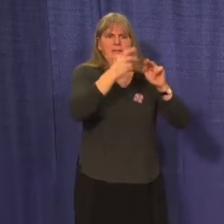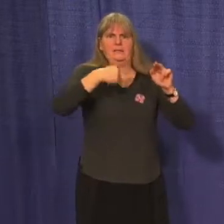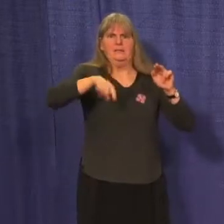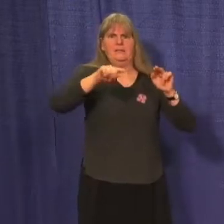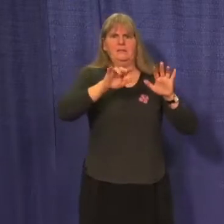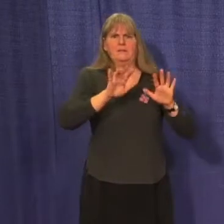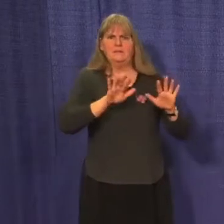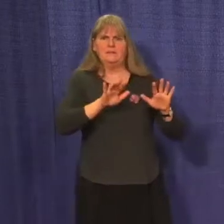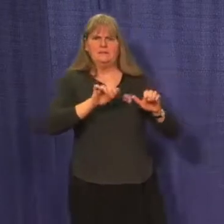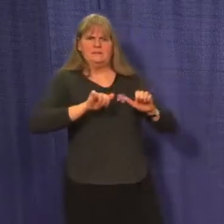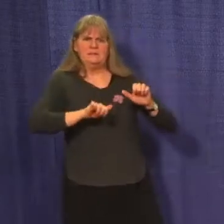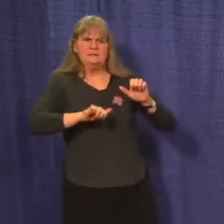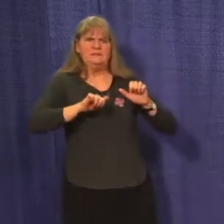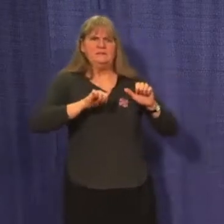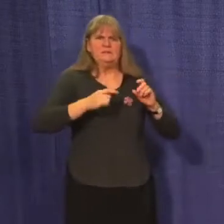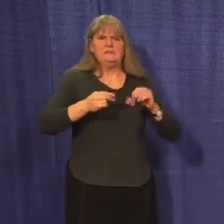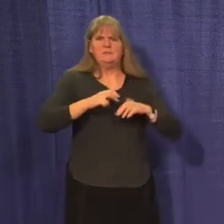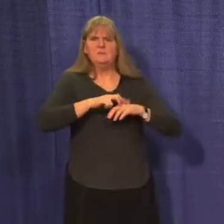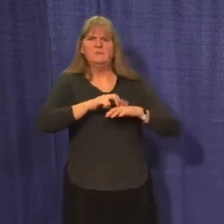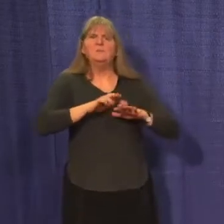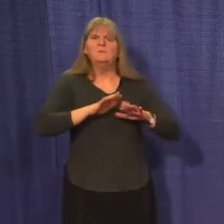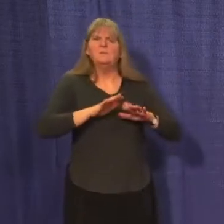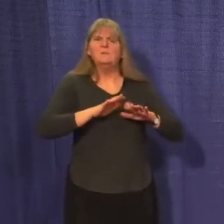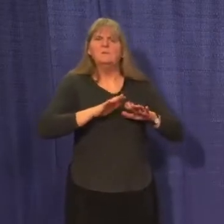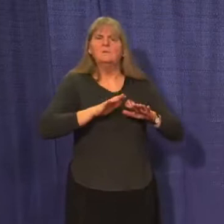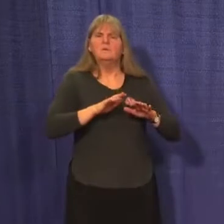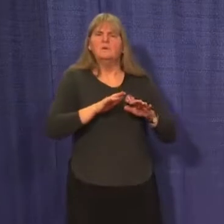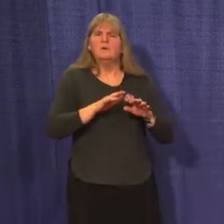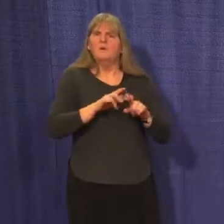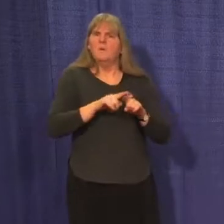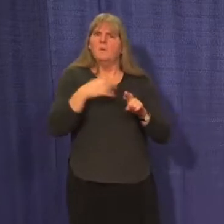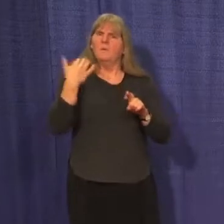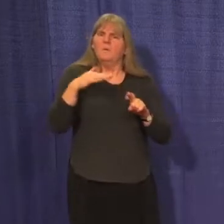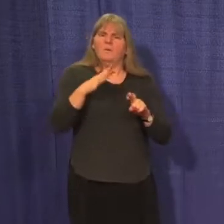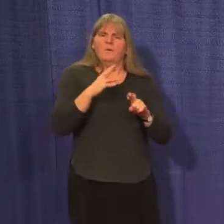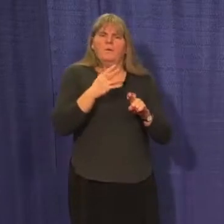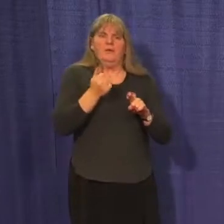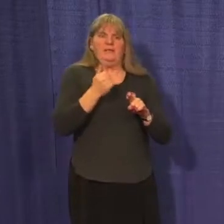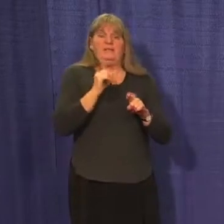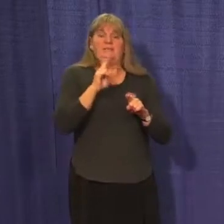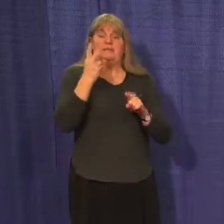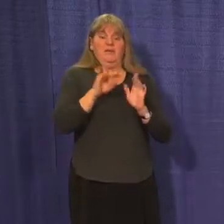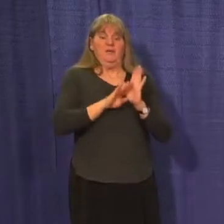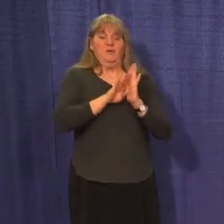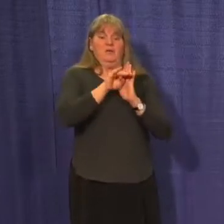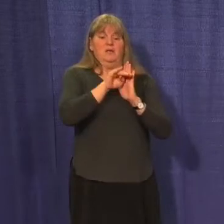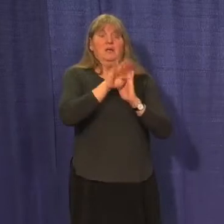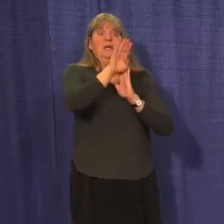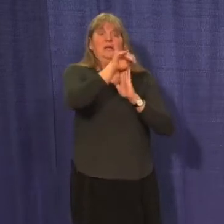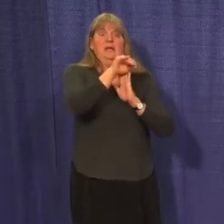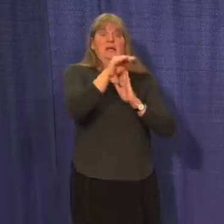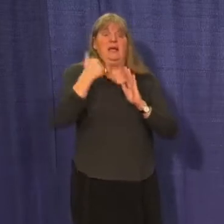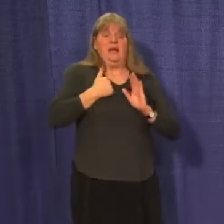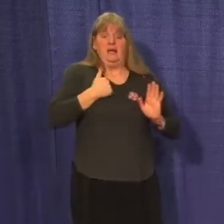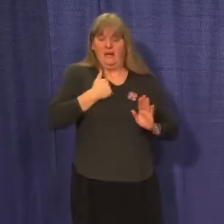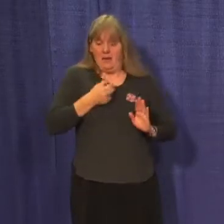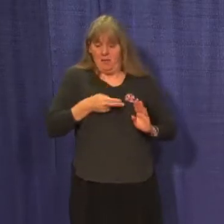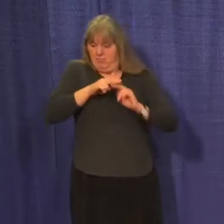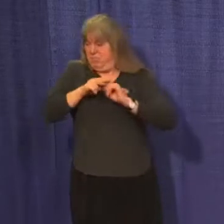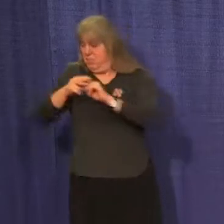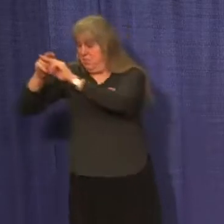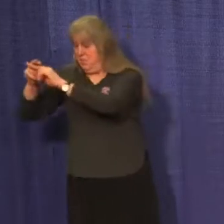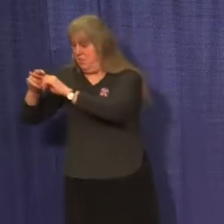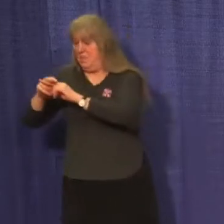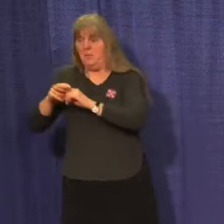greater uncertainty and increased anxiety, especially in the face of the second wave, hitting most of Canada progressively